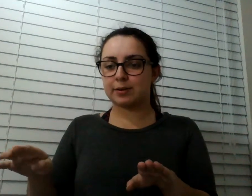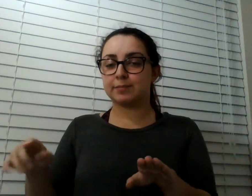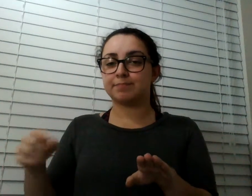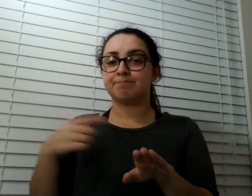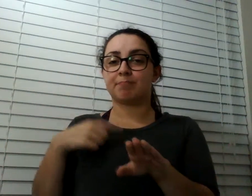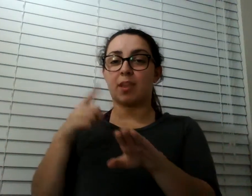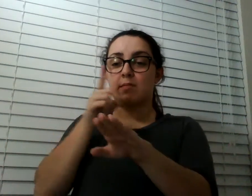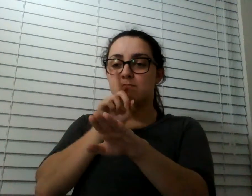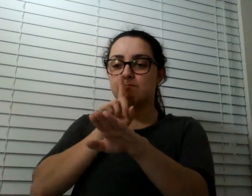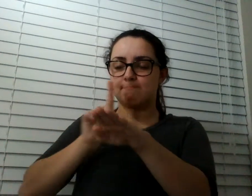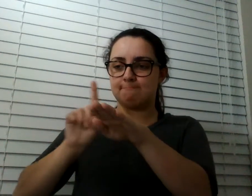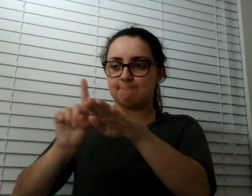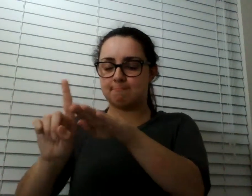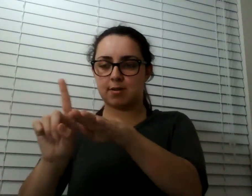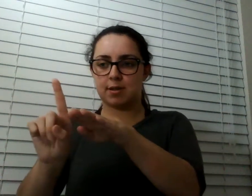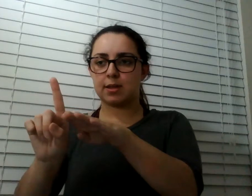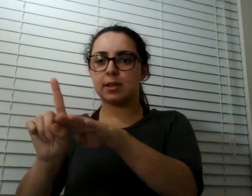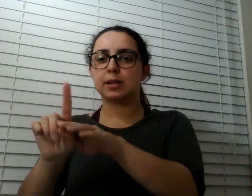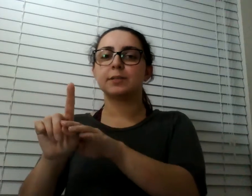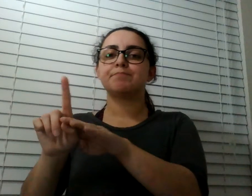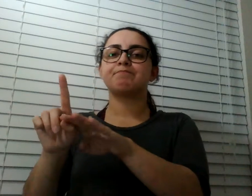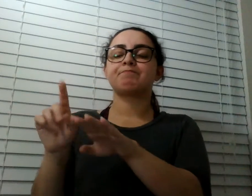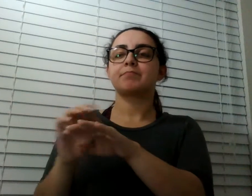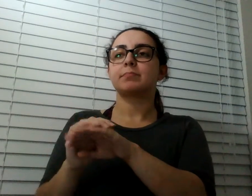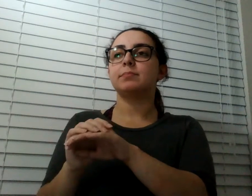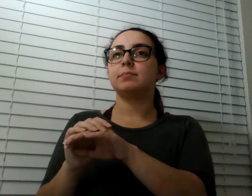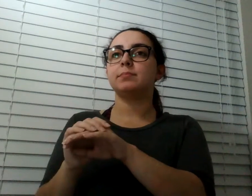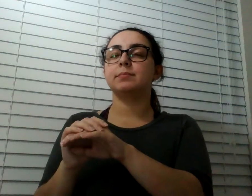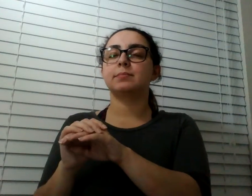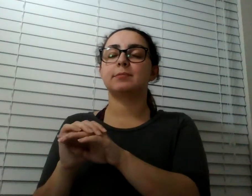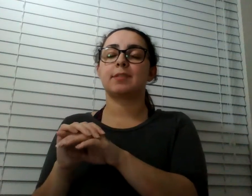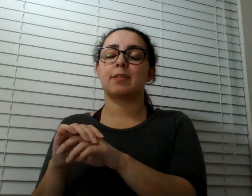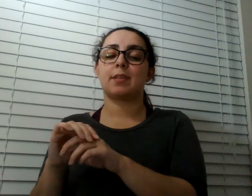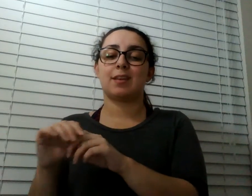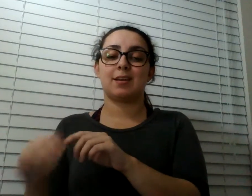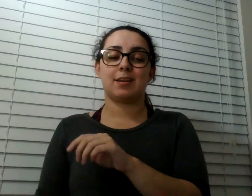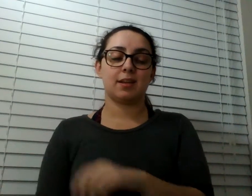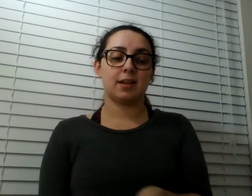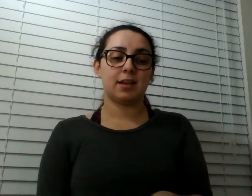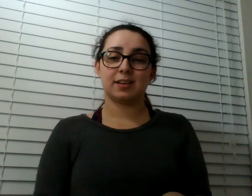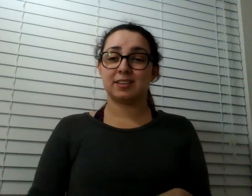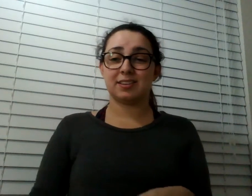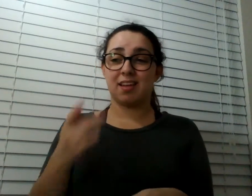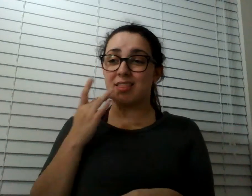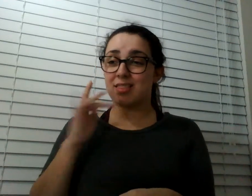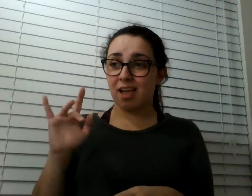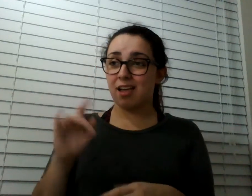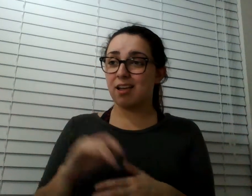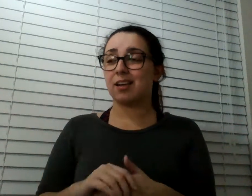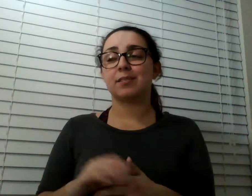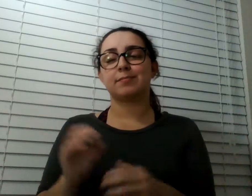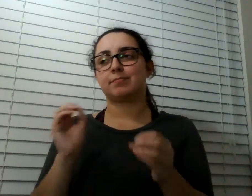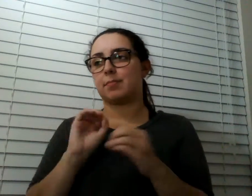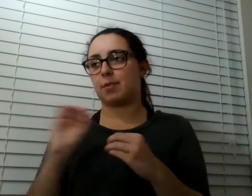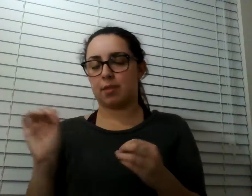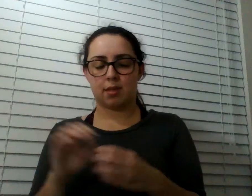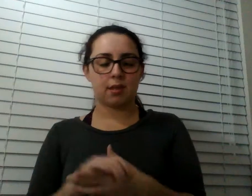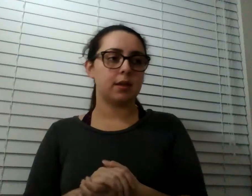down and looked at what would have been our likely route up. Yeah. Which is right up through here. And he points to the ground, like,